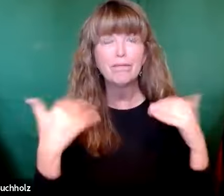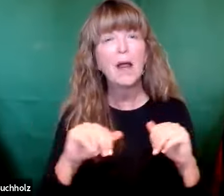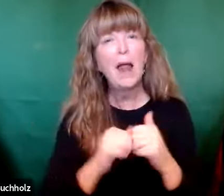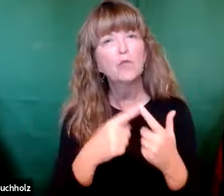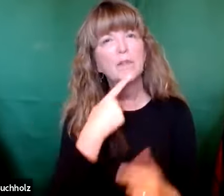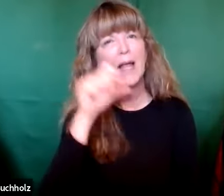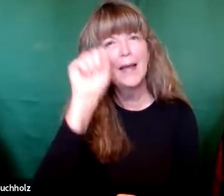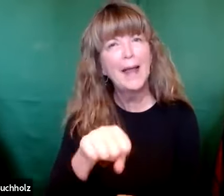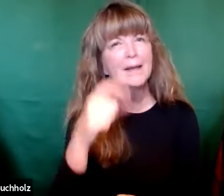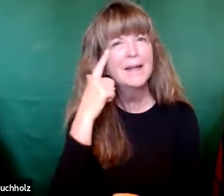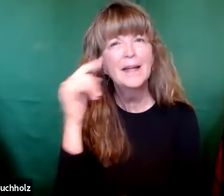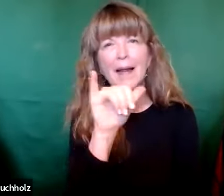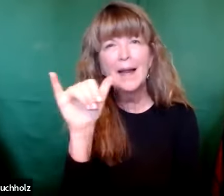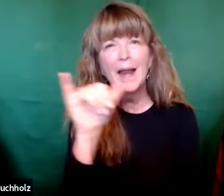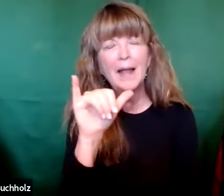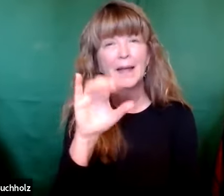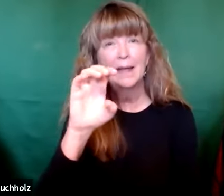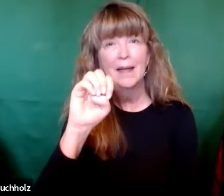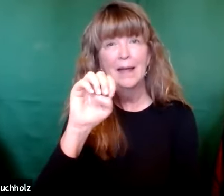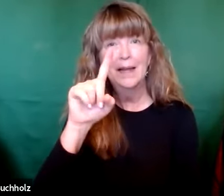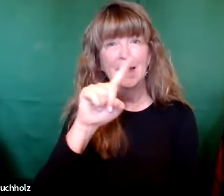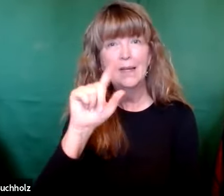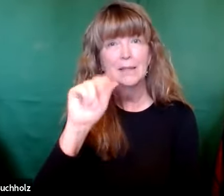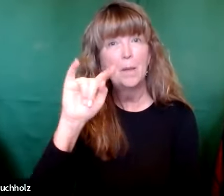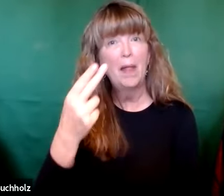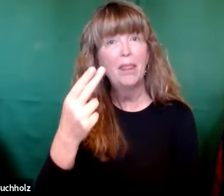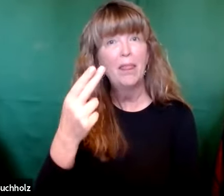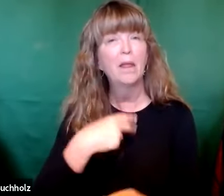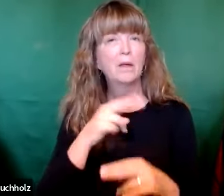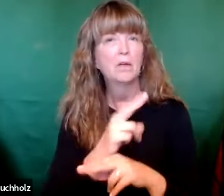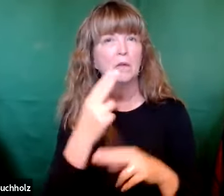Even when God presents a major transformation.